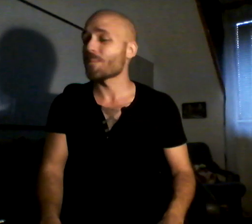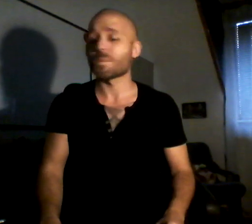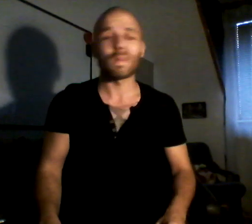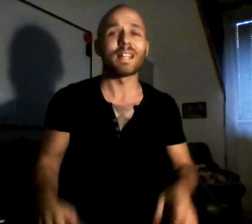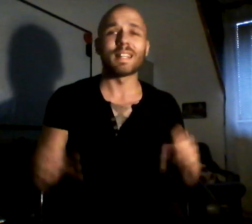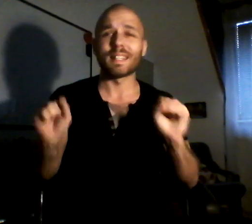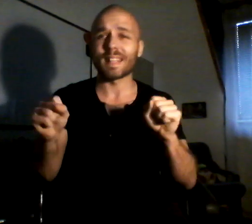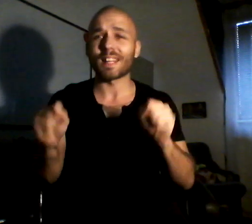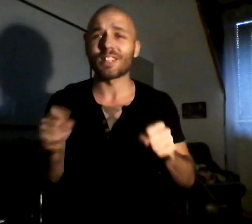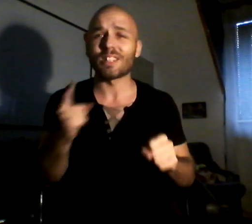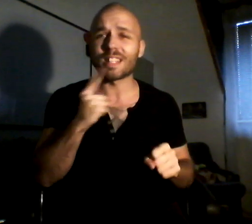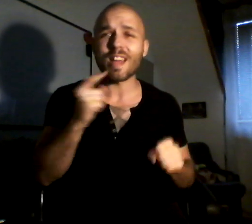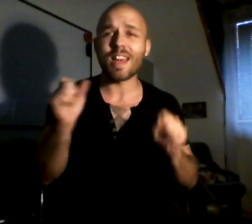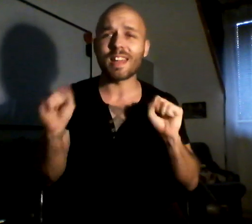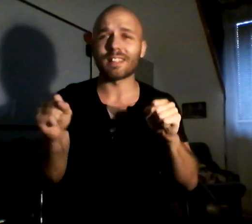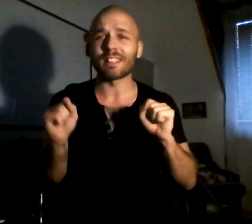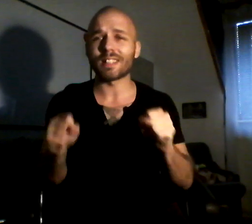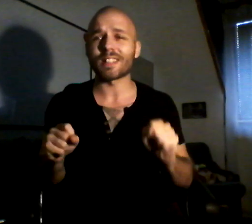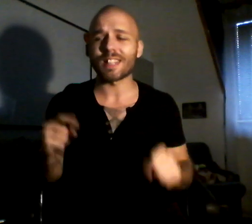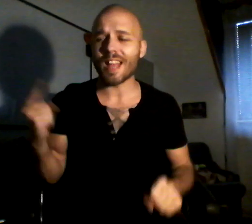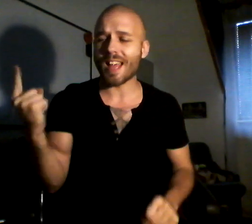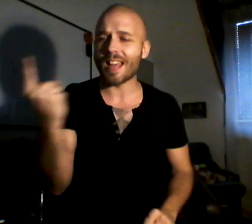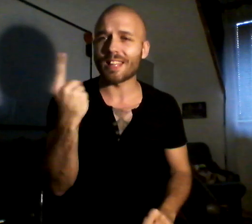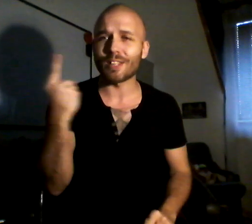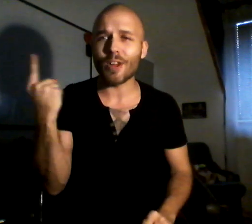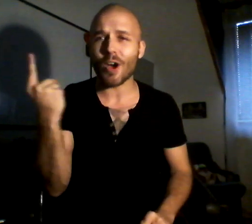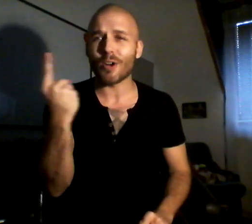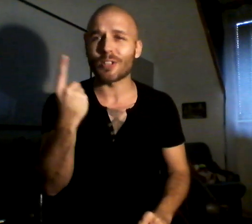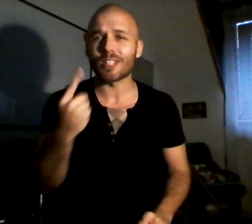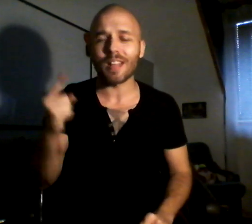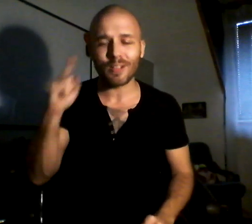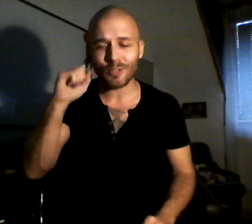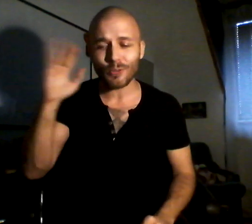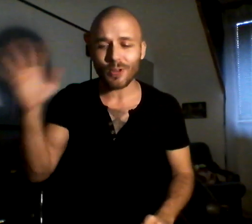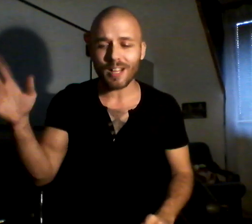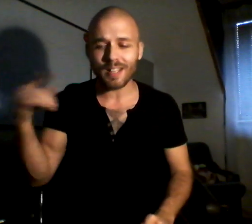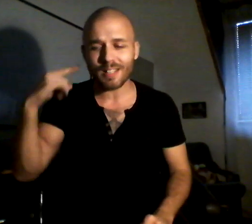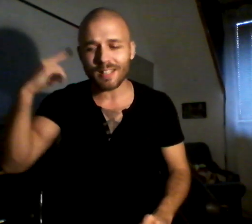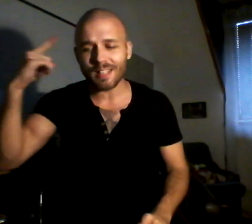They can say, they can say, it all sounds crazy.